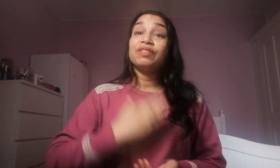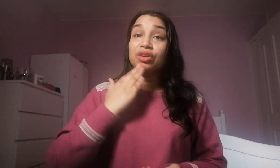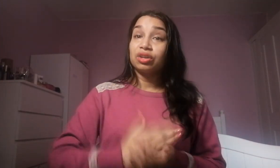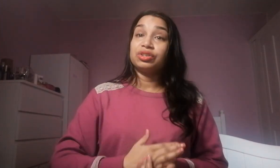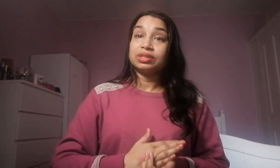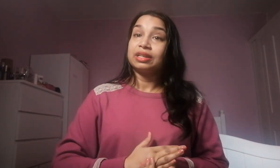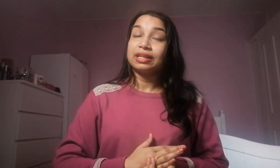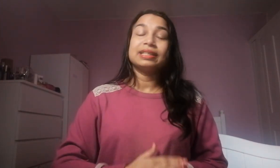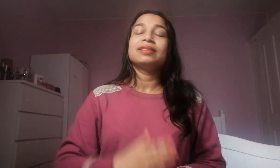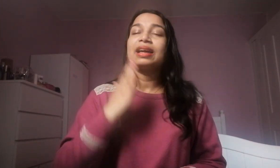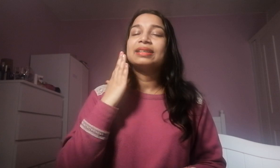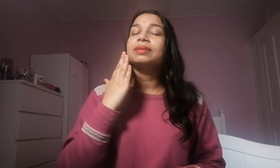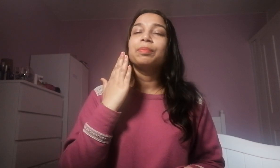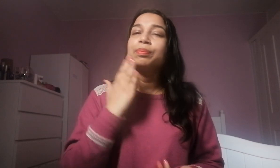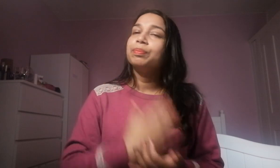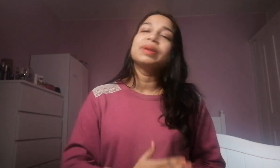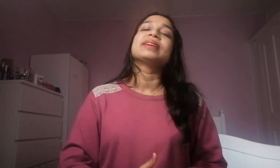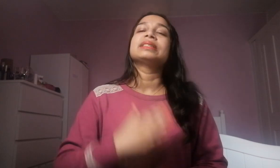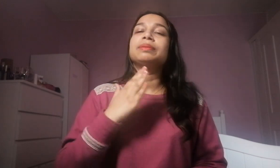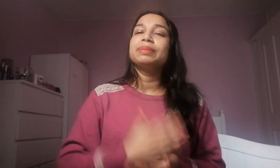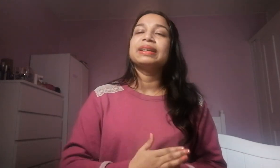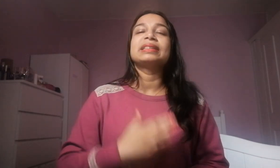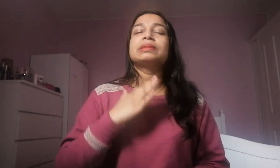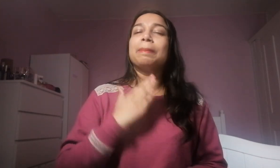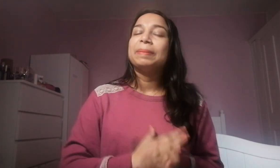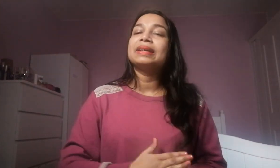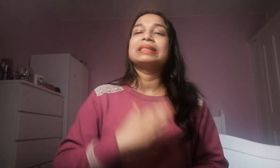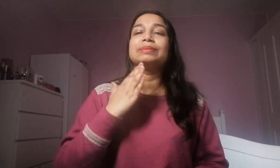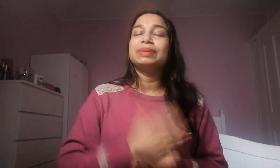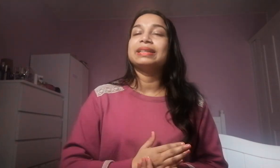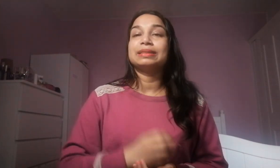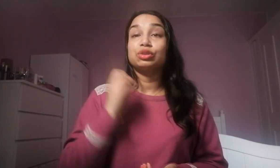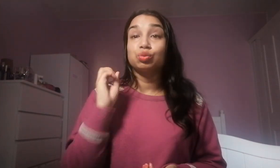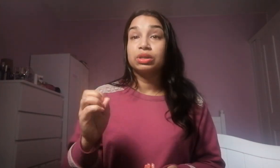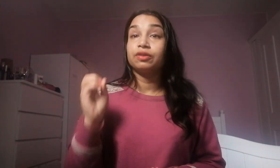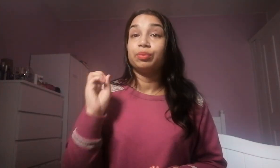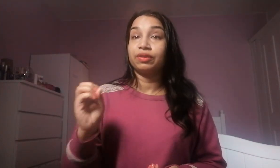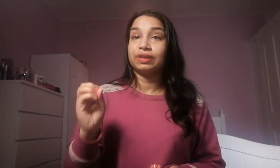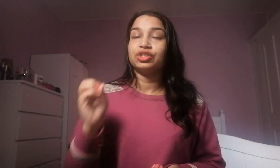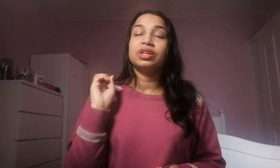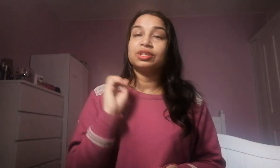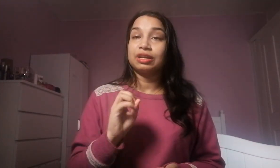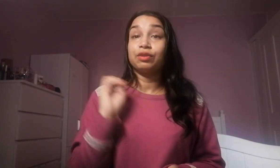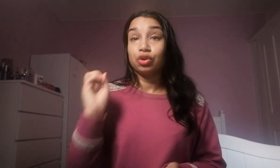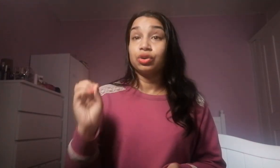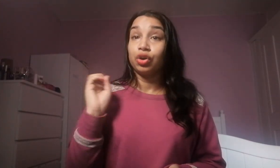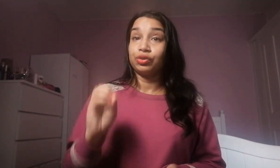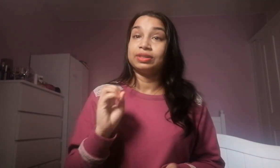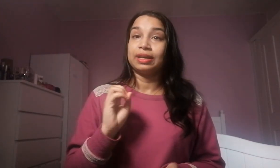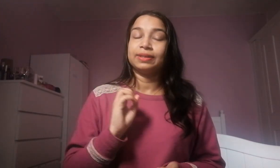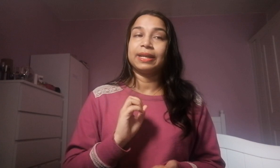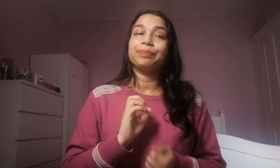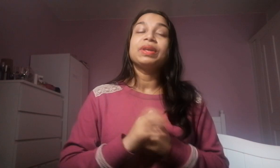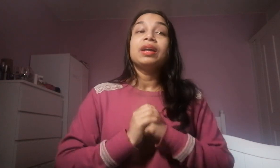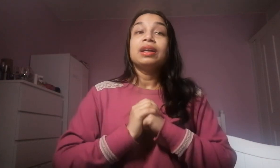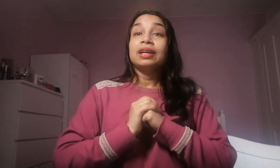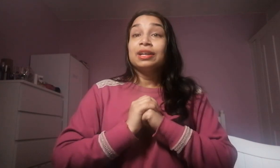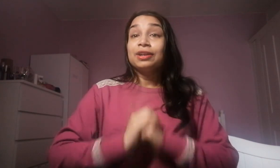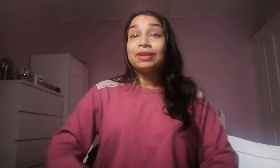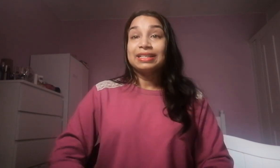have God on your side and that is a biggest biggest biggest biggest most wonderful privilege to have God on your side okay right